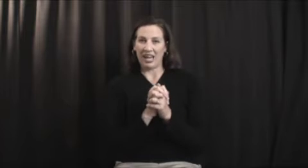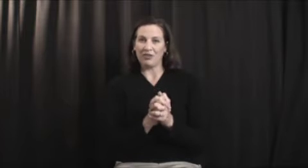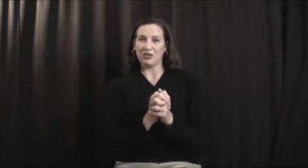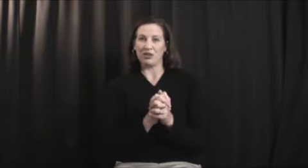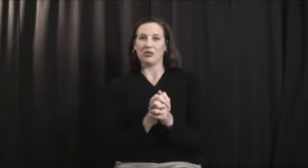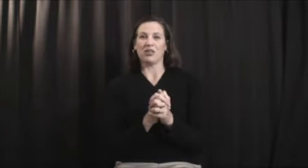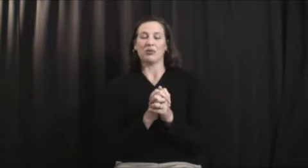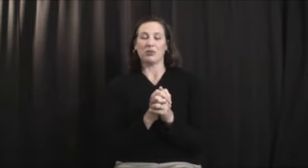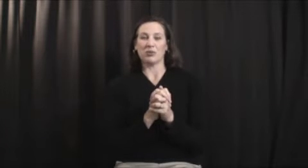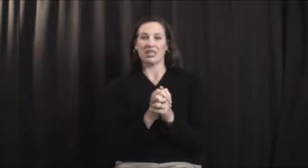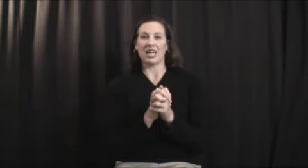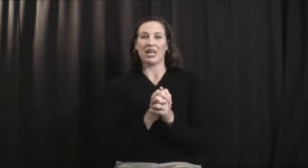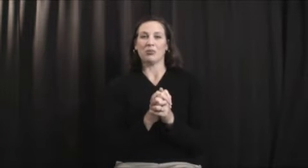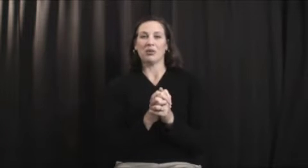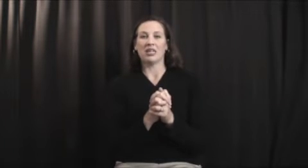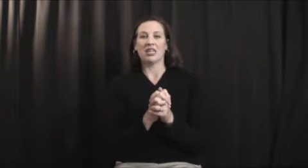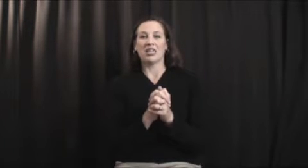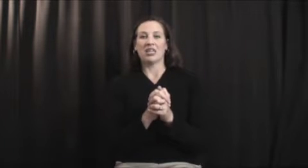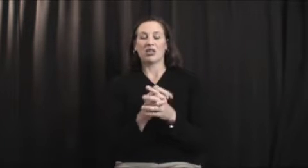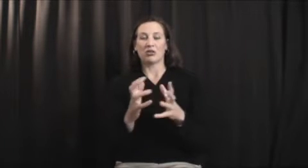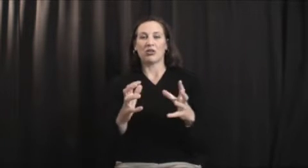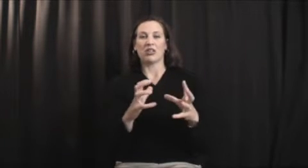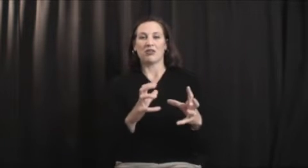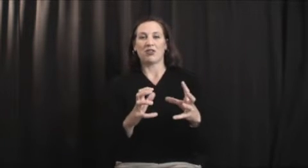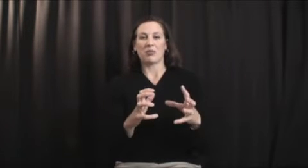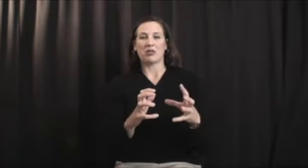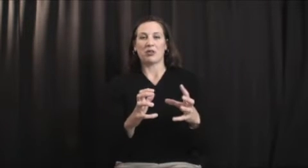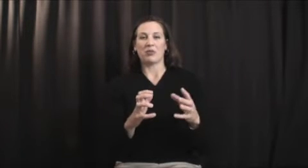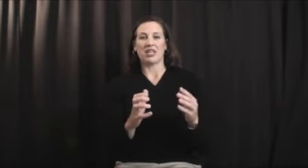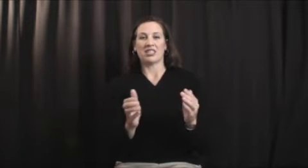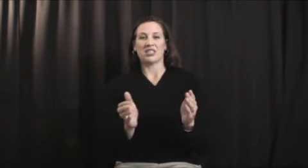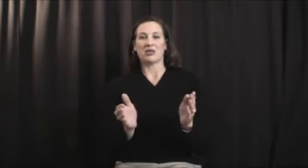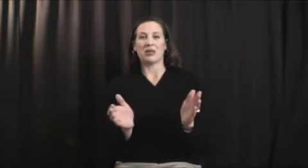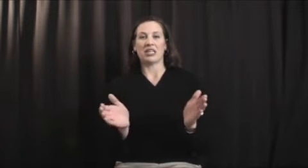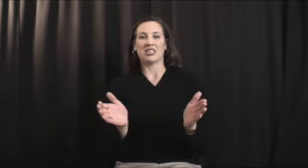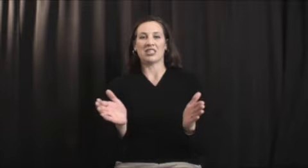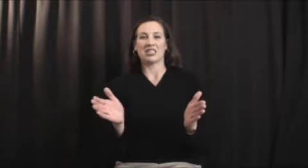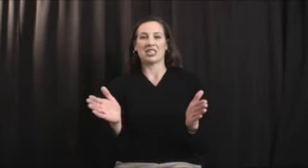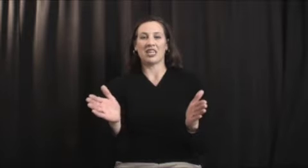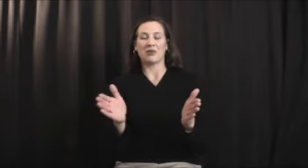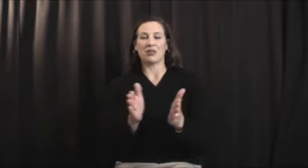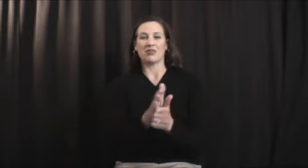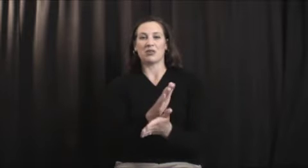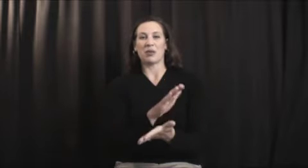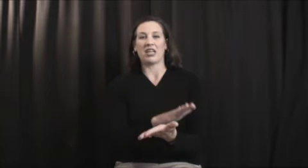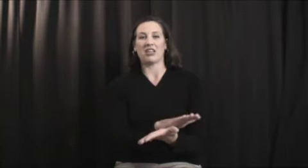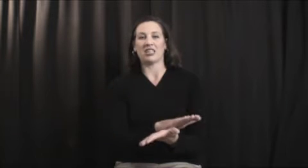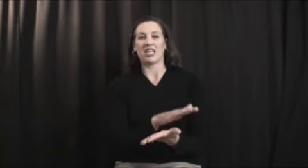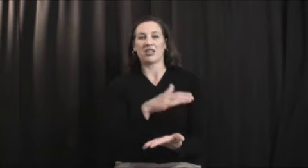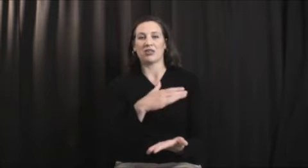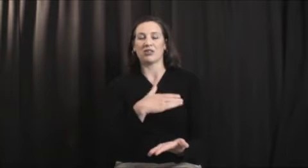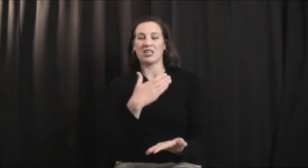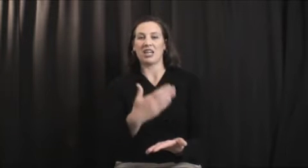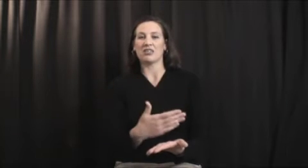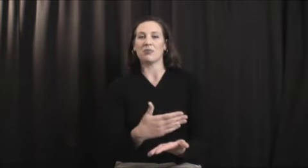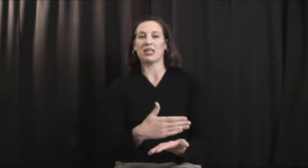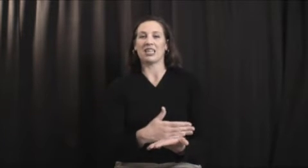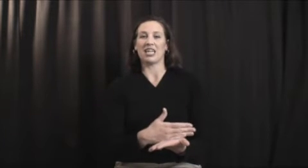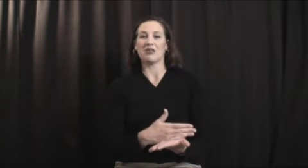have you do that will really help control the inflammatory process so we can just get rid of this pain all together so it's not something that you